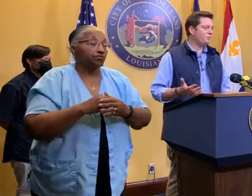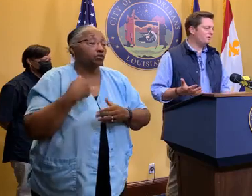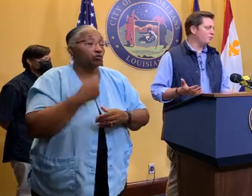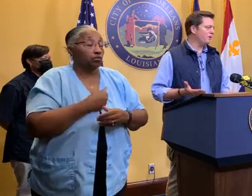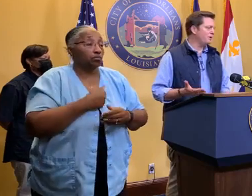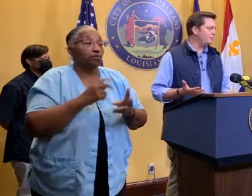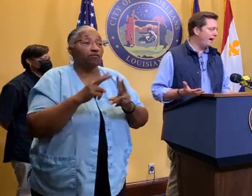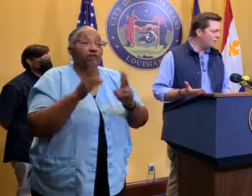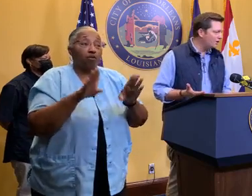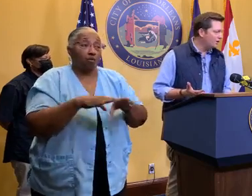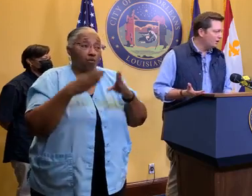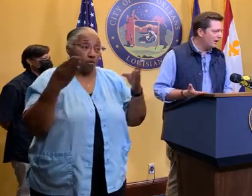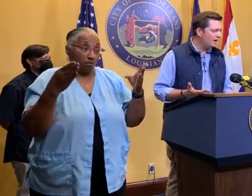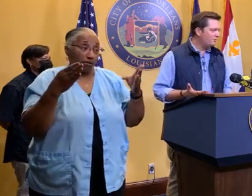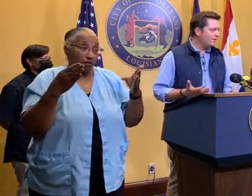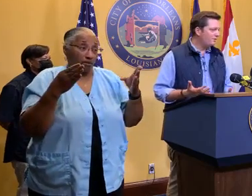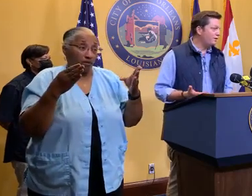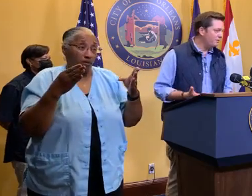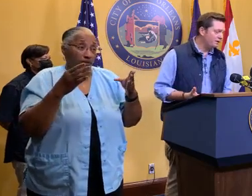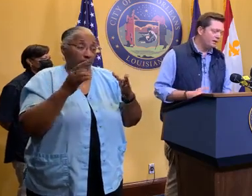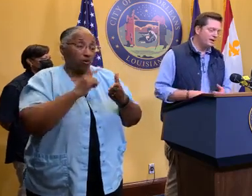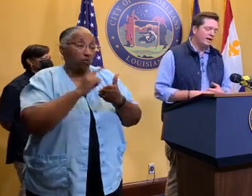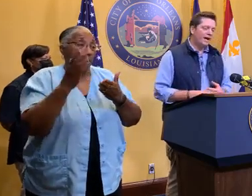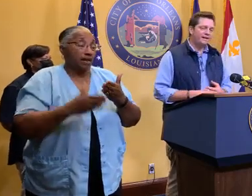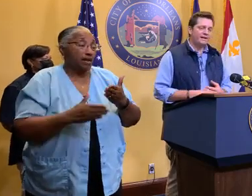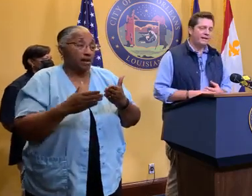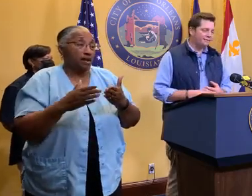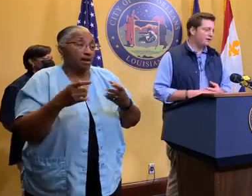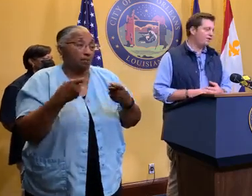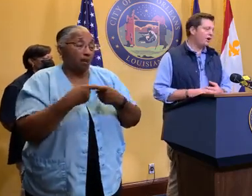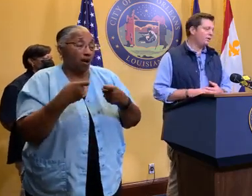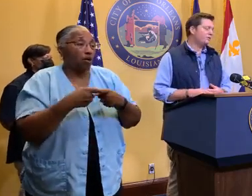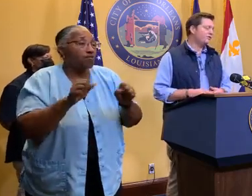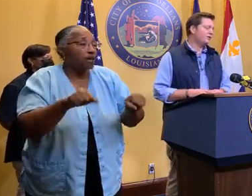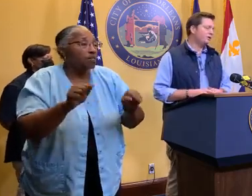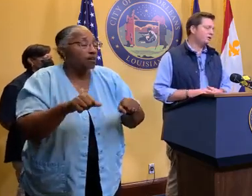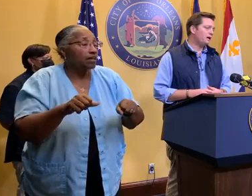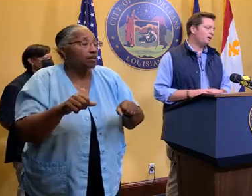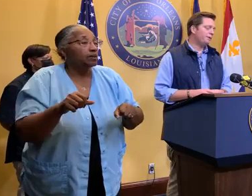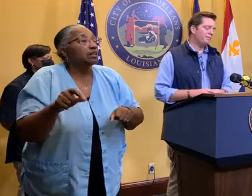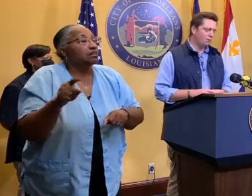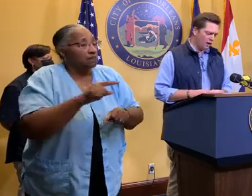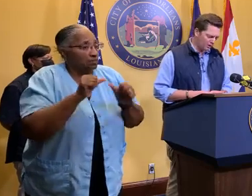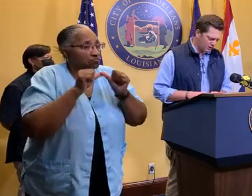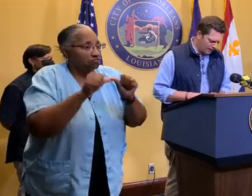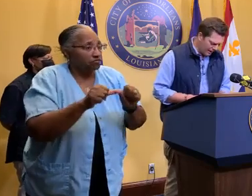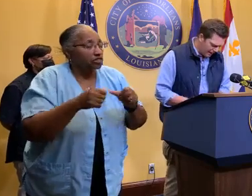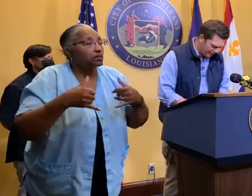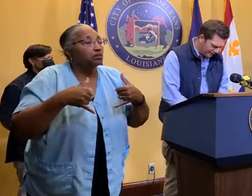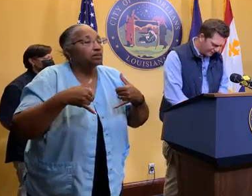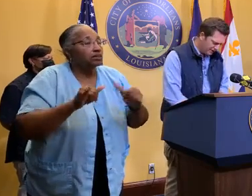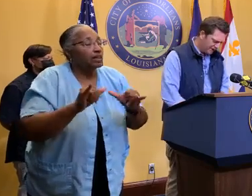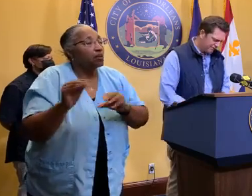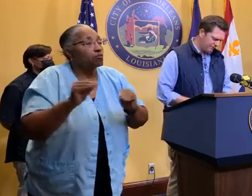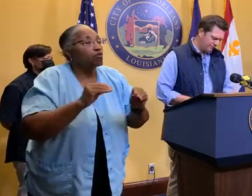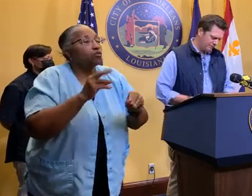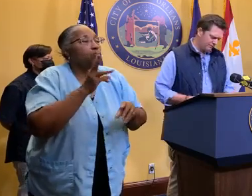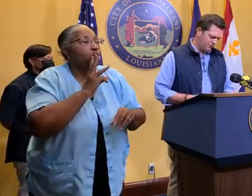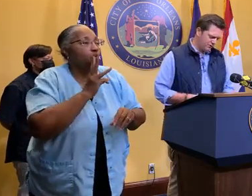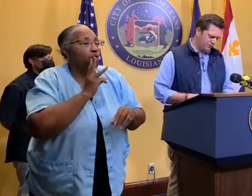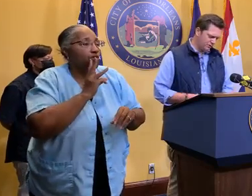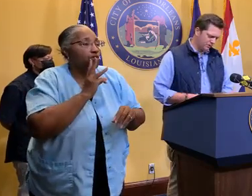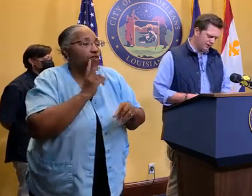been very open about the weakened power availability, and they kept things going. We're still pumping water out of DPS